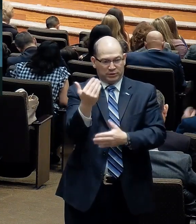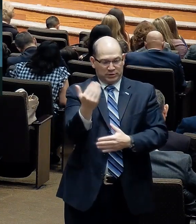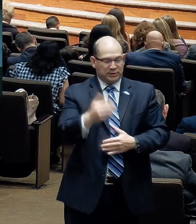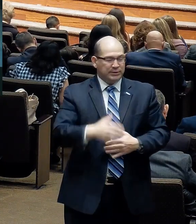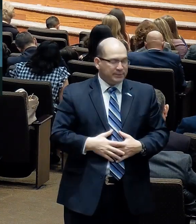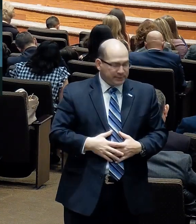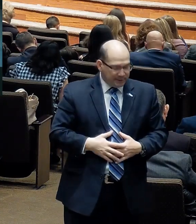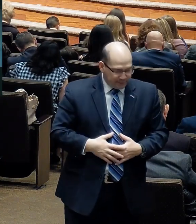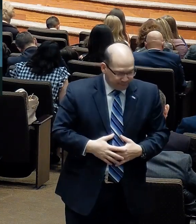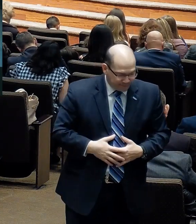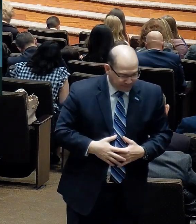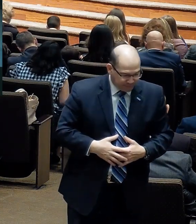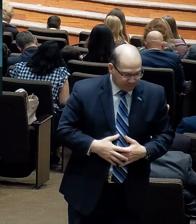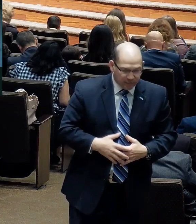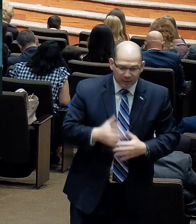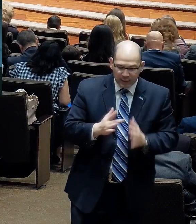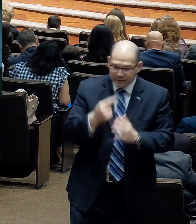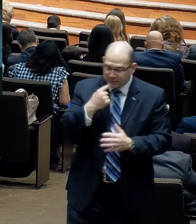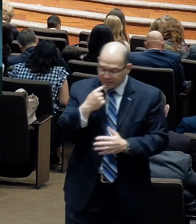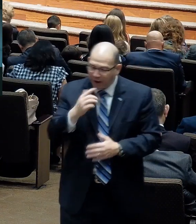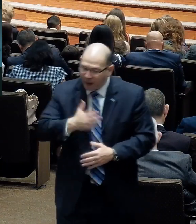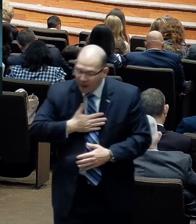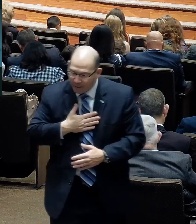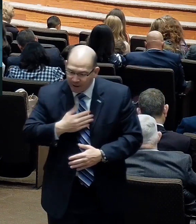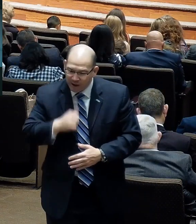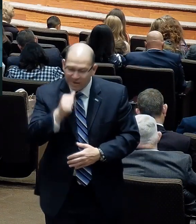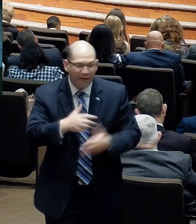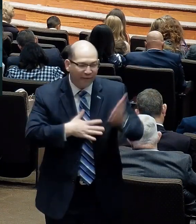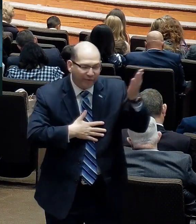I am glad for your sakes that I was not there. Why?